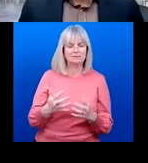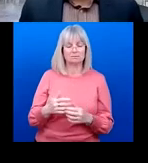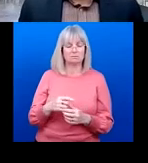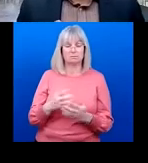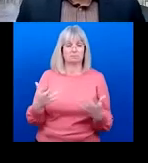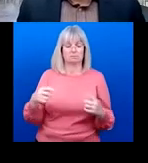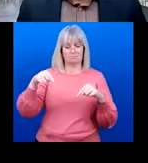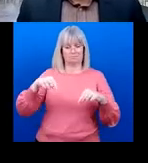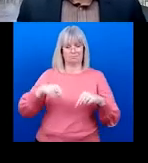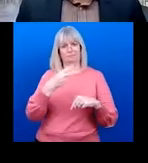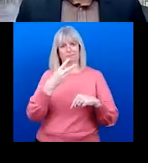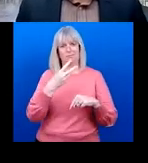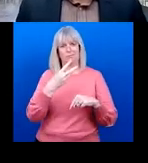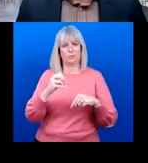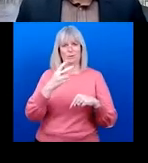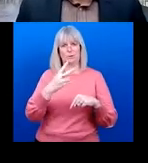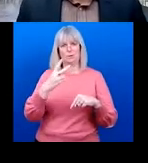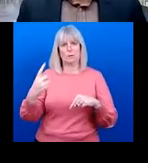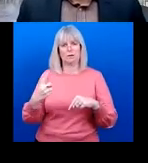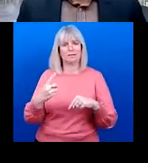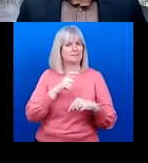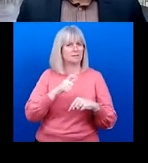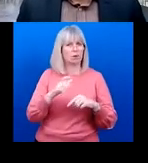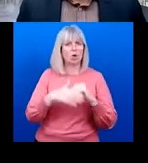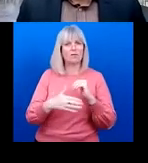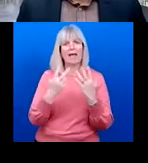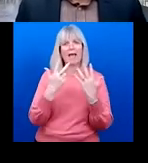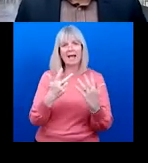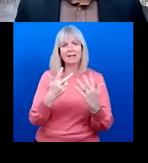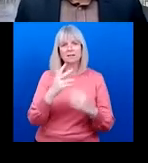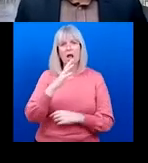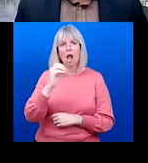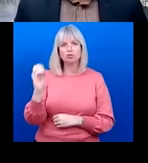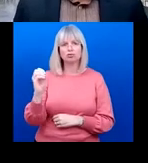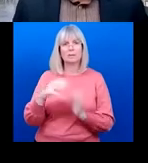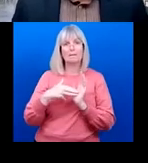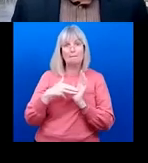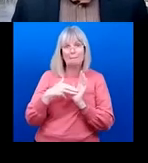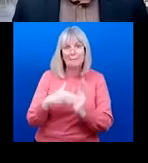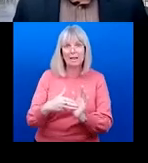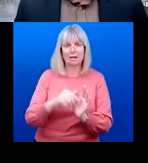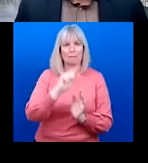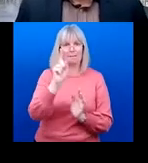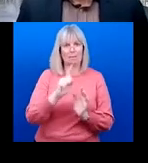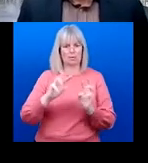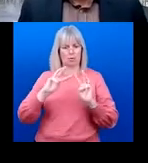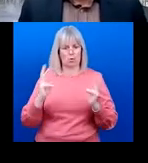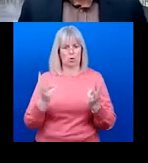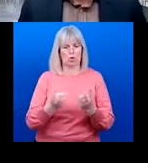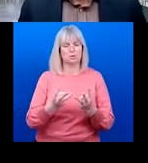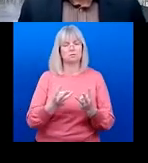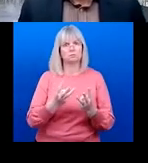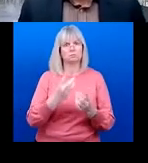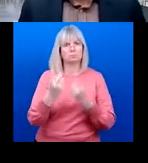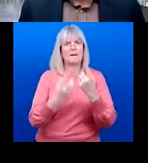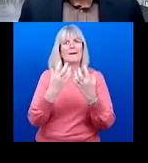That there's still over 800 million people globally with a near or distance. Alakos impairment that could be corrected